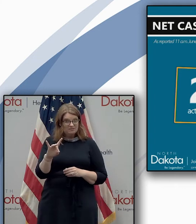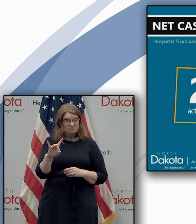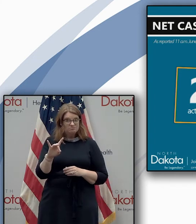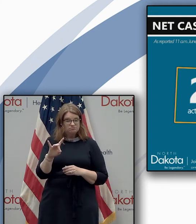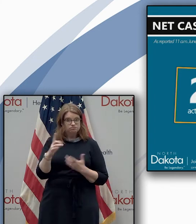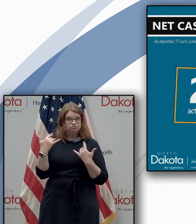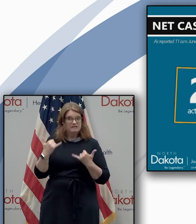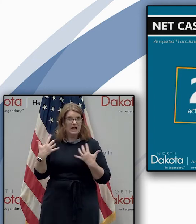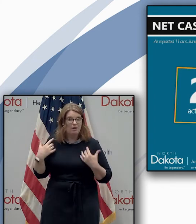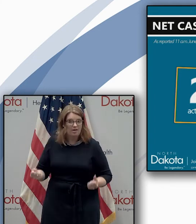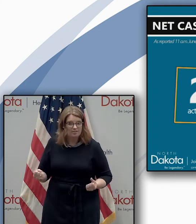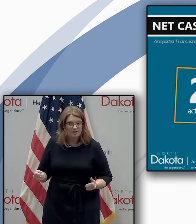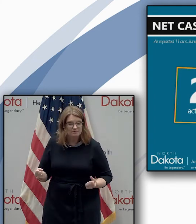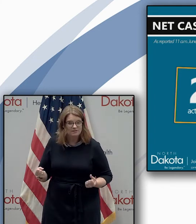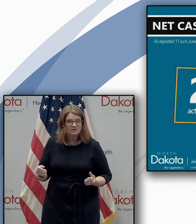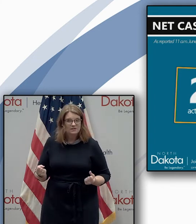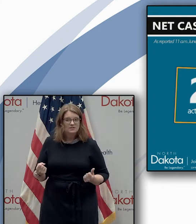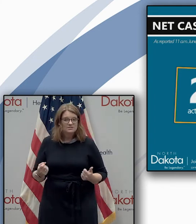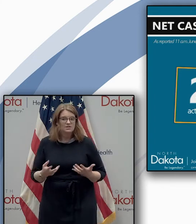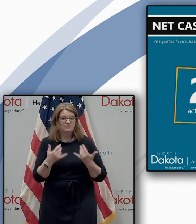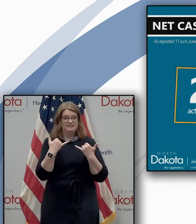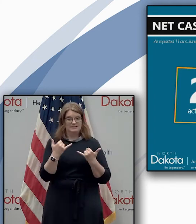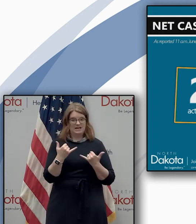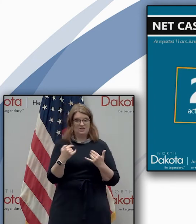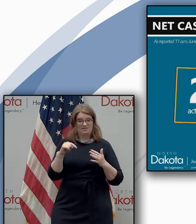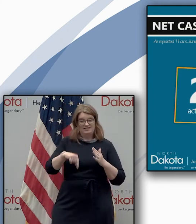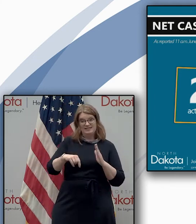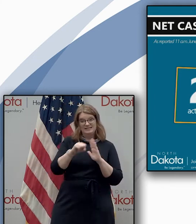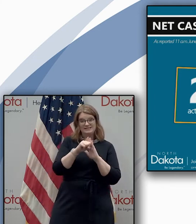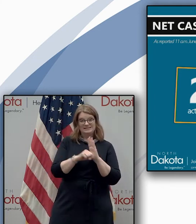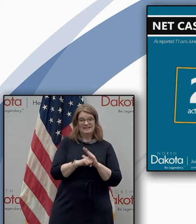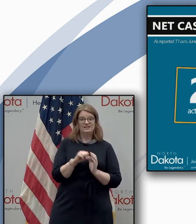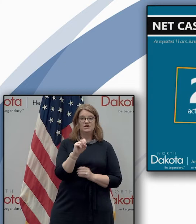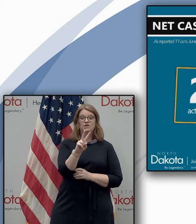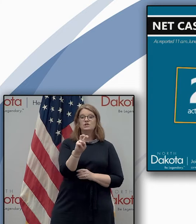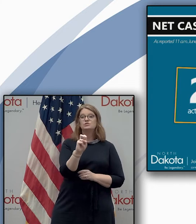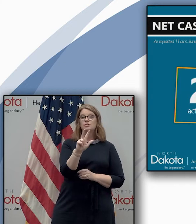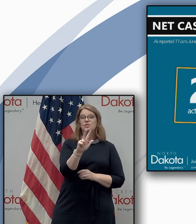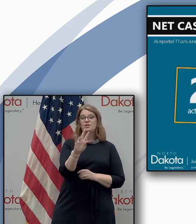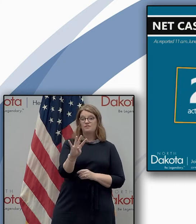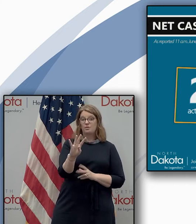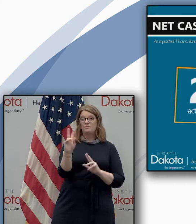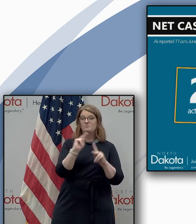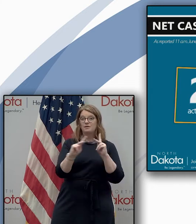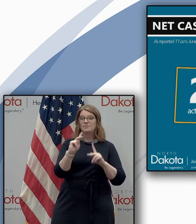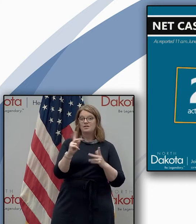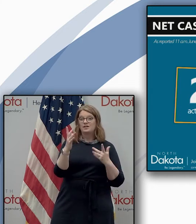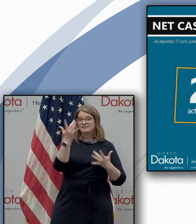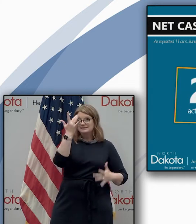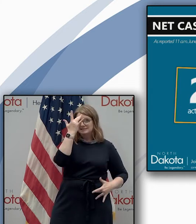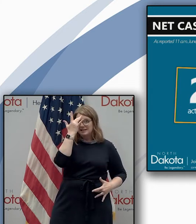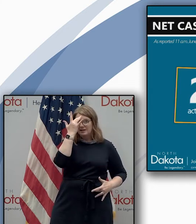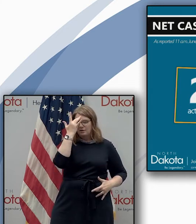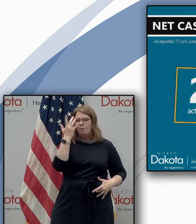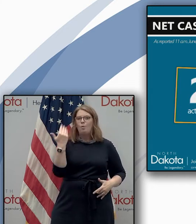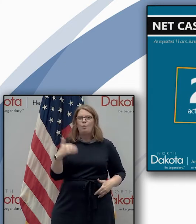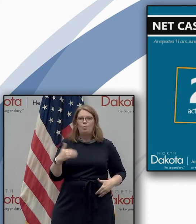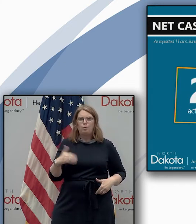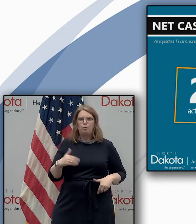confirmed cases went down and this is the lowest number at 234 that's down